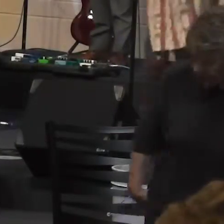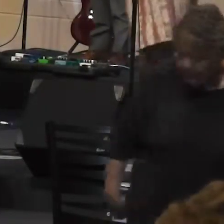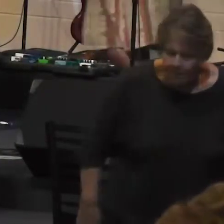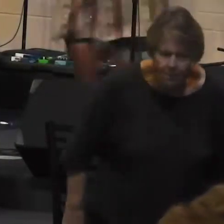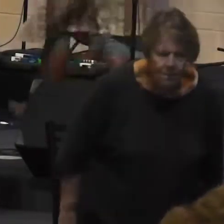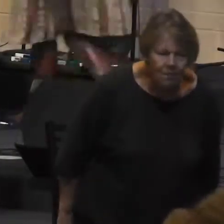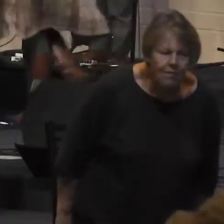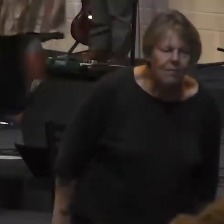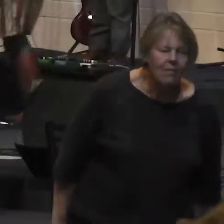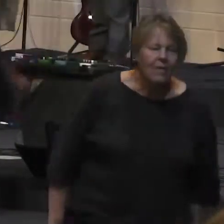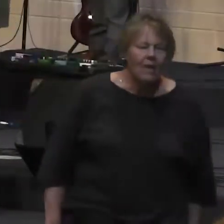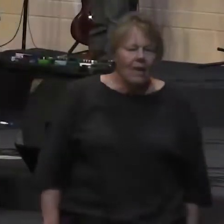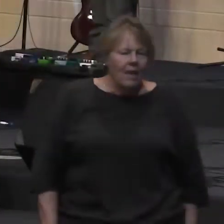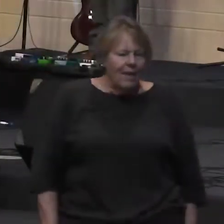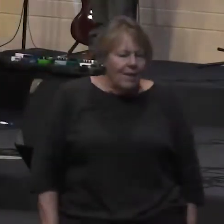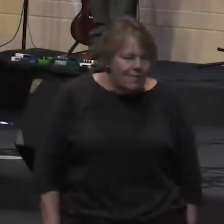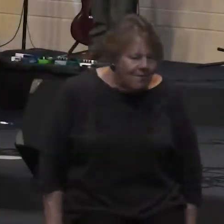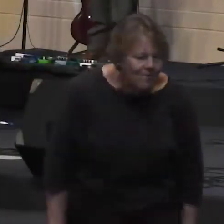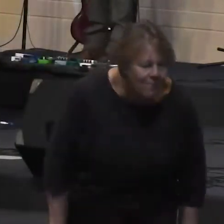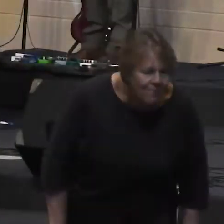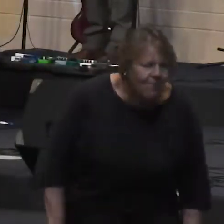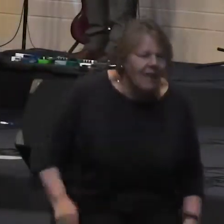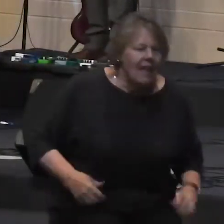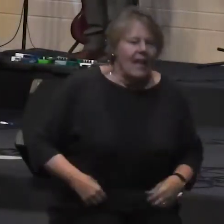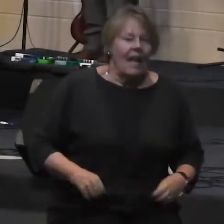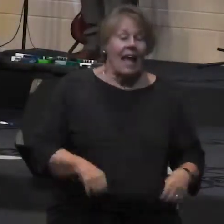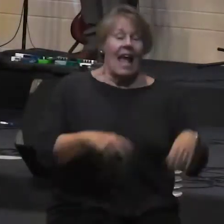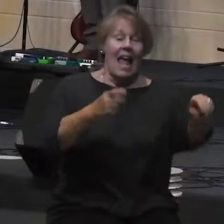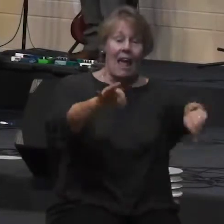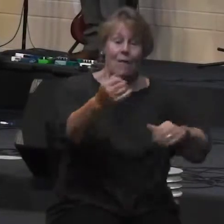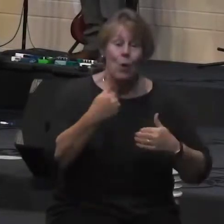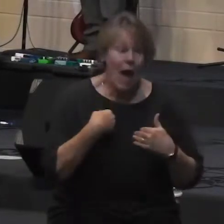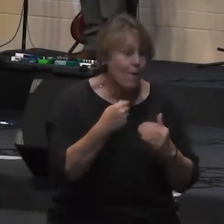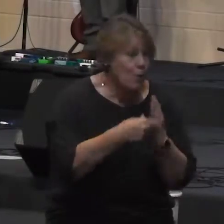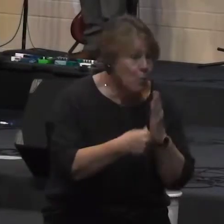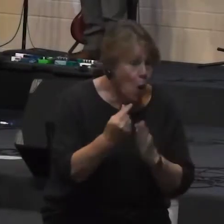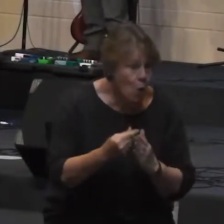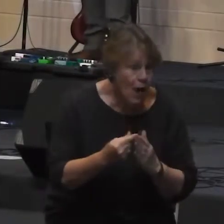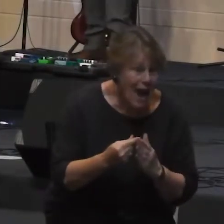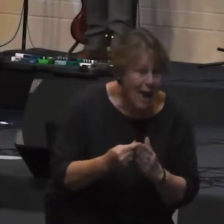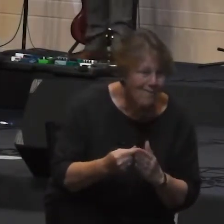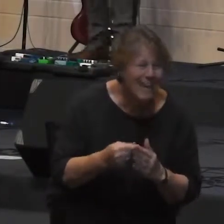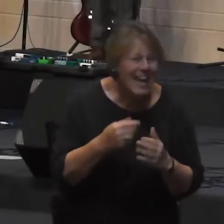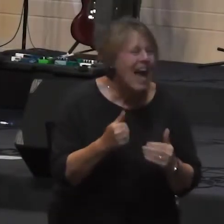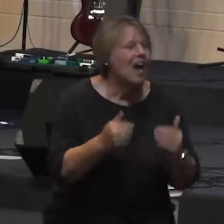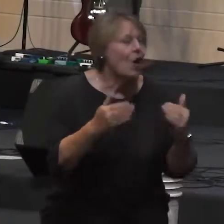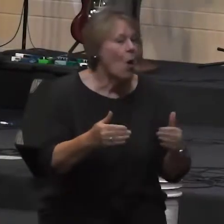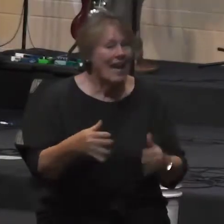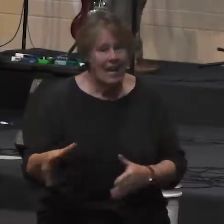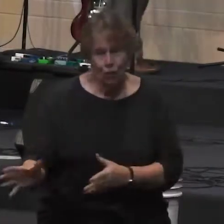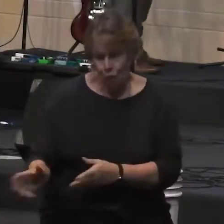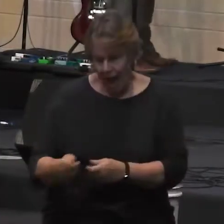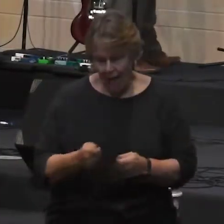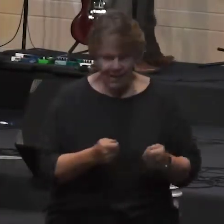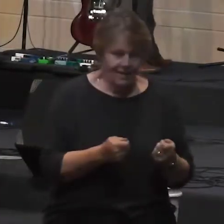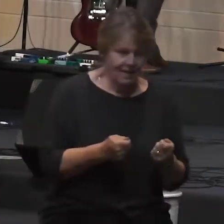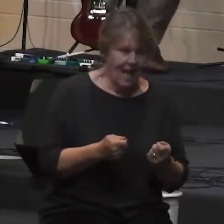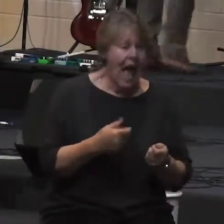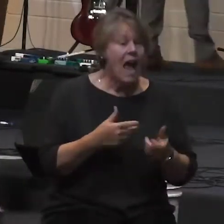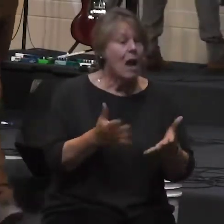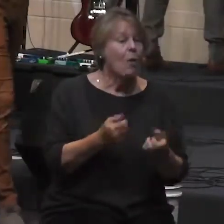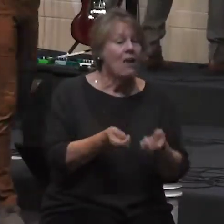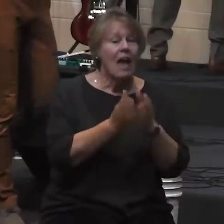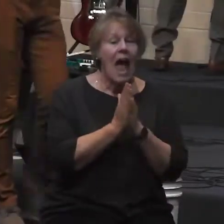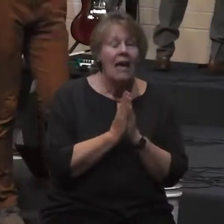If you have your program still, grab it and pull it out. And I want to ask you a question to start us off